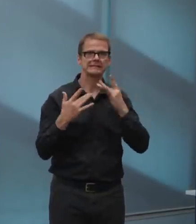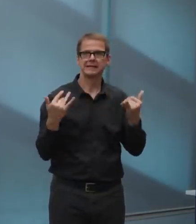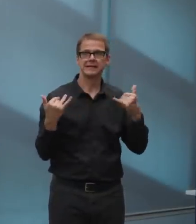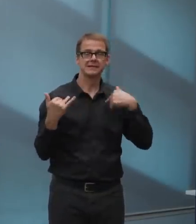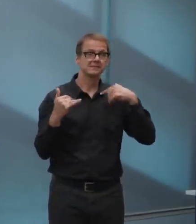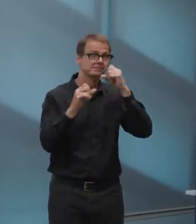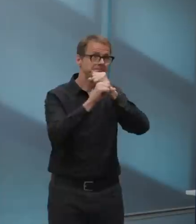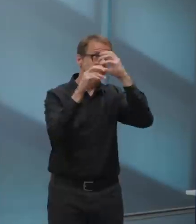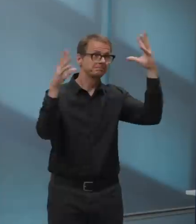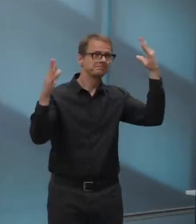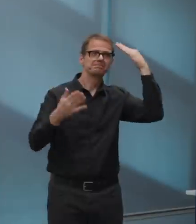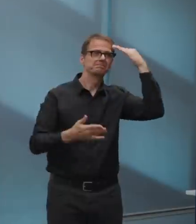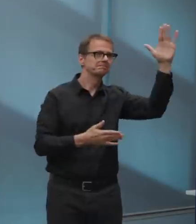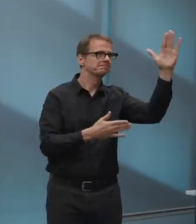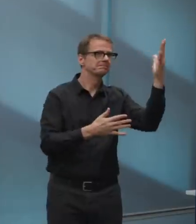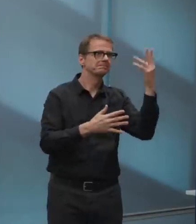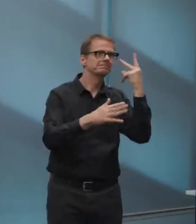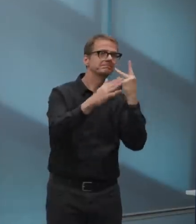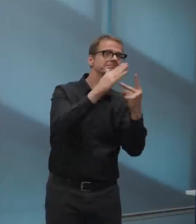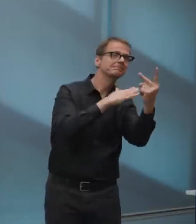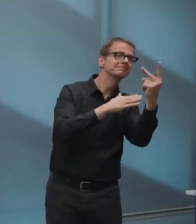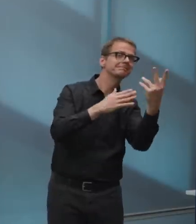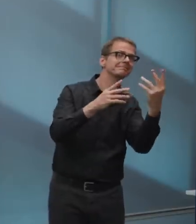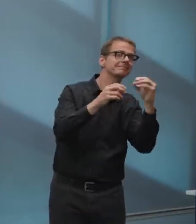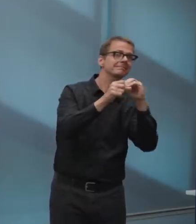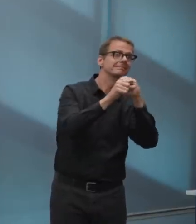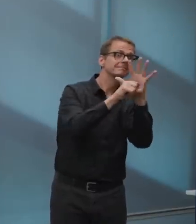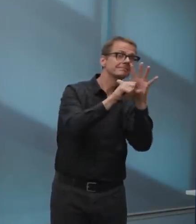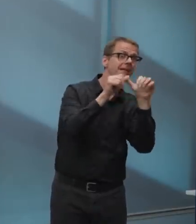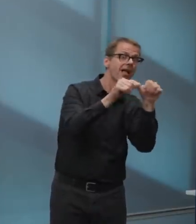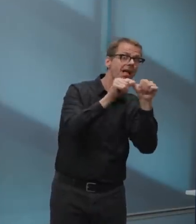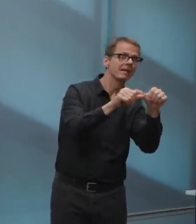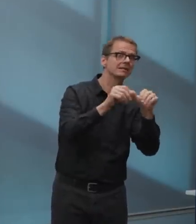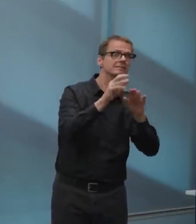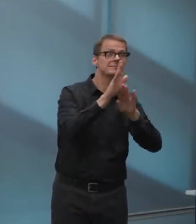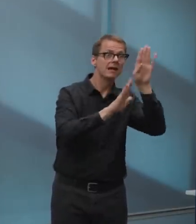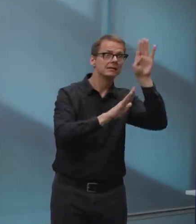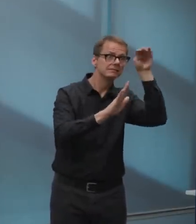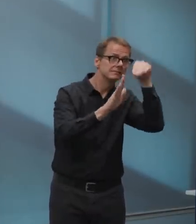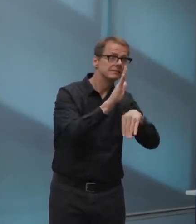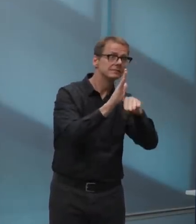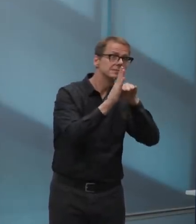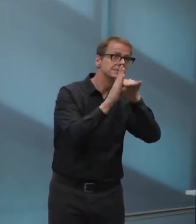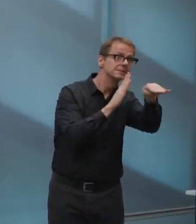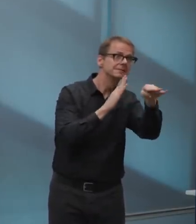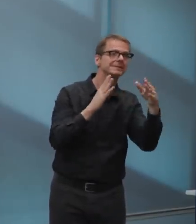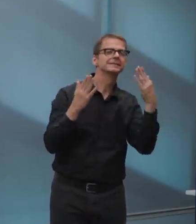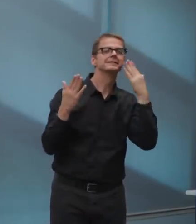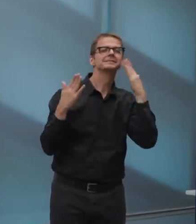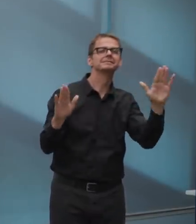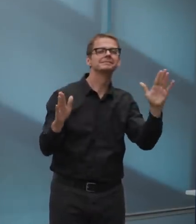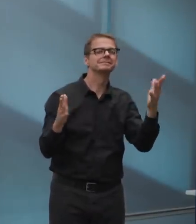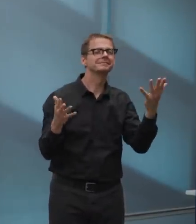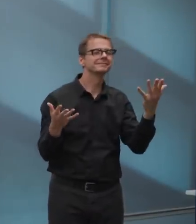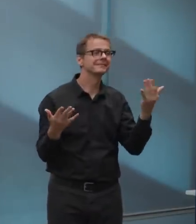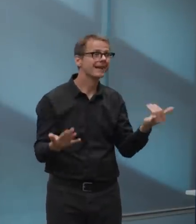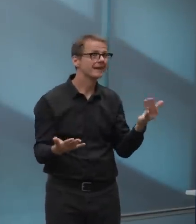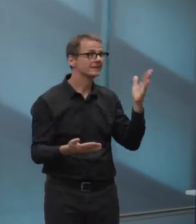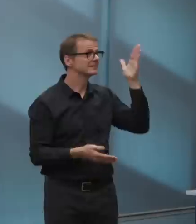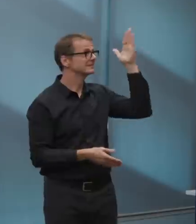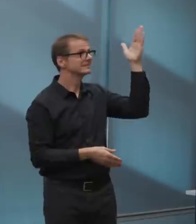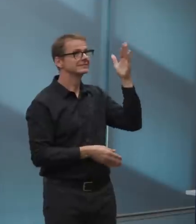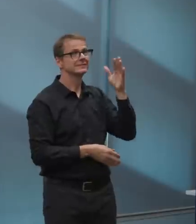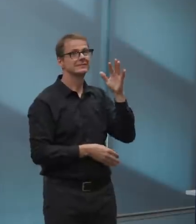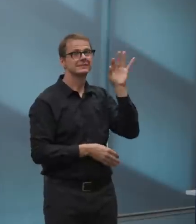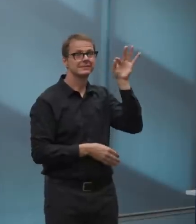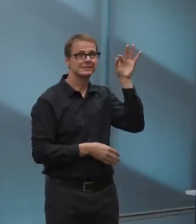support, uh, uh, from senior governments, provincial and federal for our budget challenges. Our choices are quite limited, raise